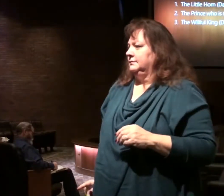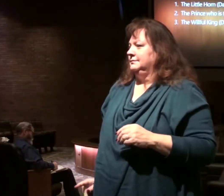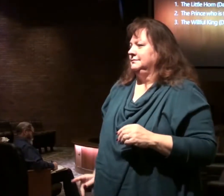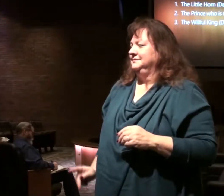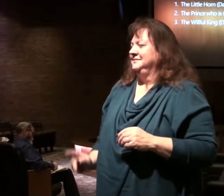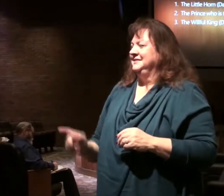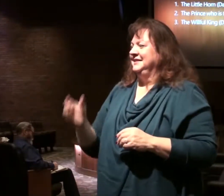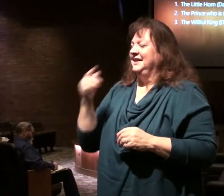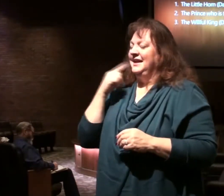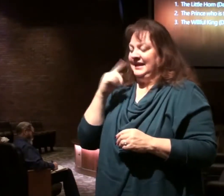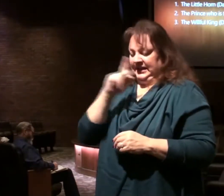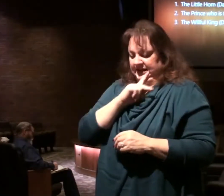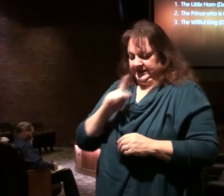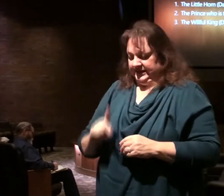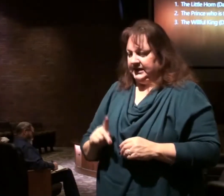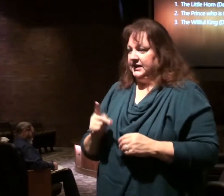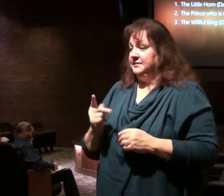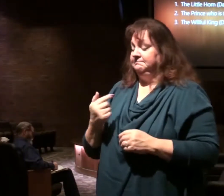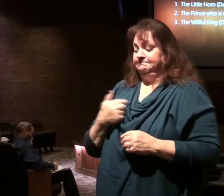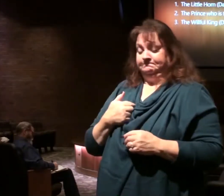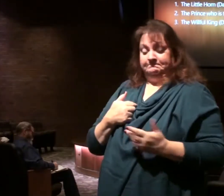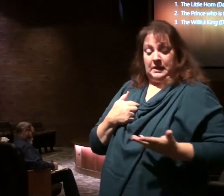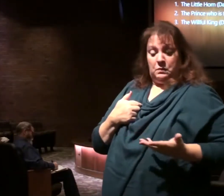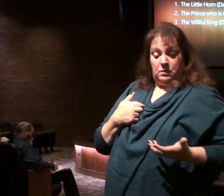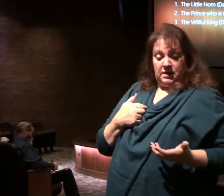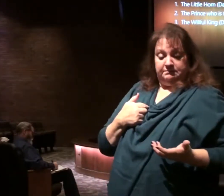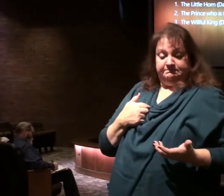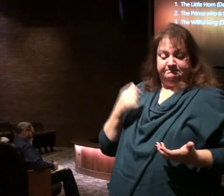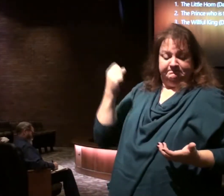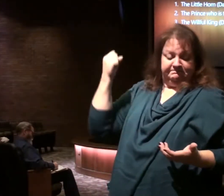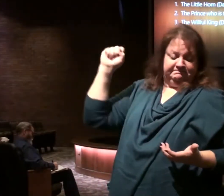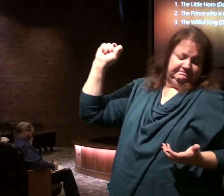because he's the king who will do as he pleases.